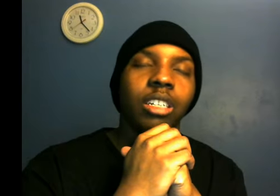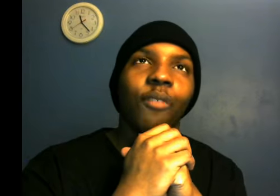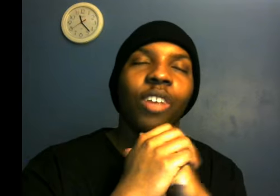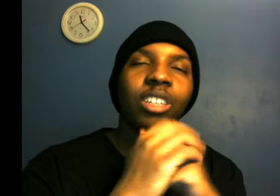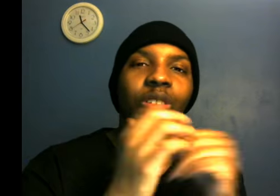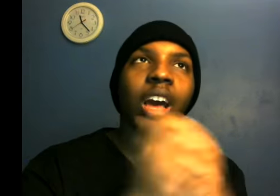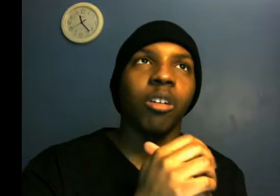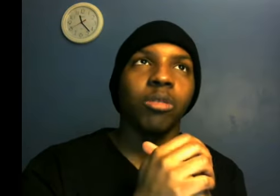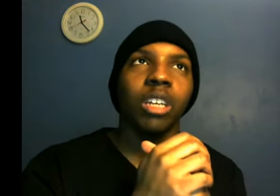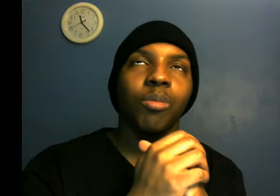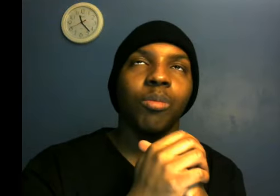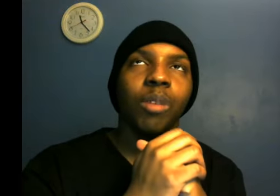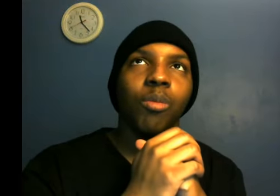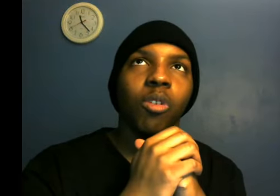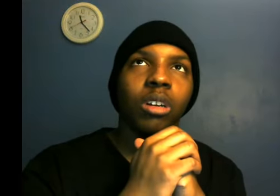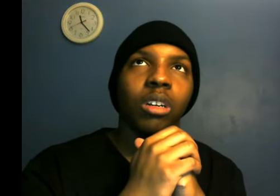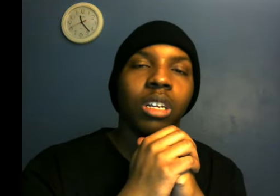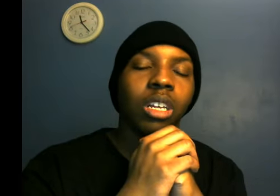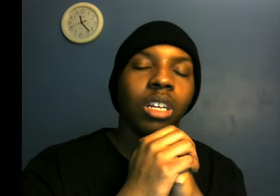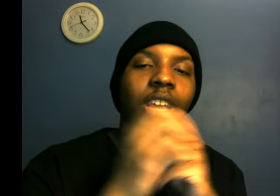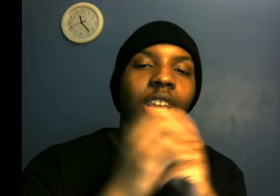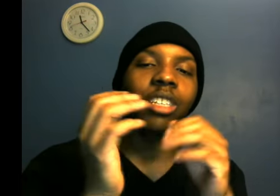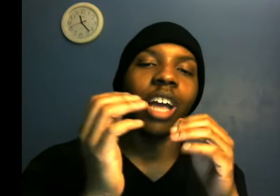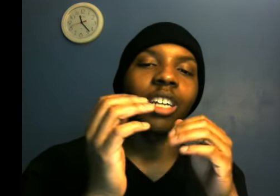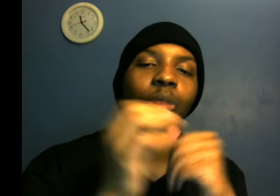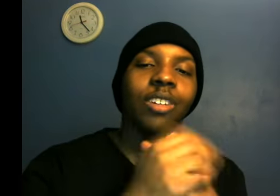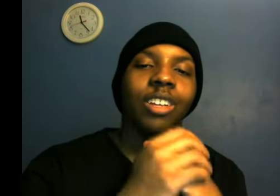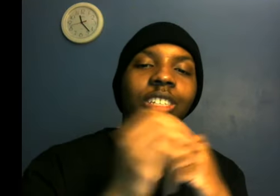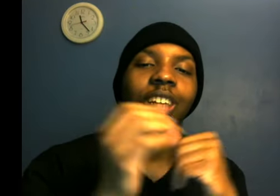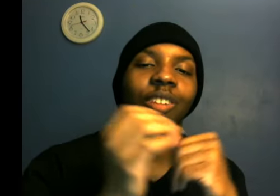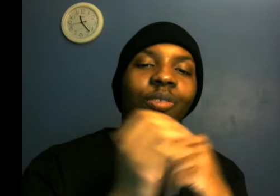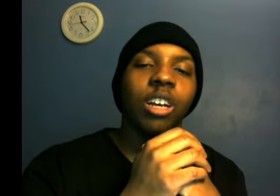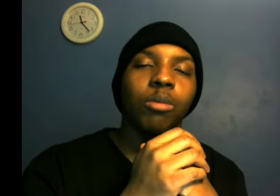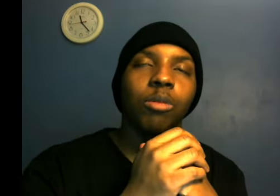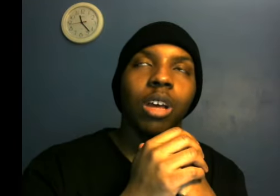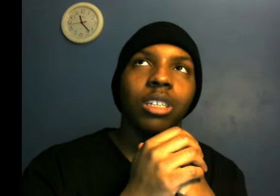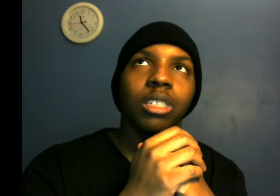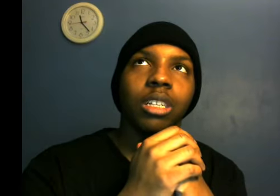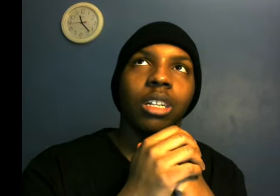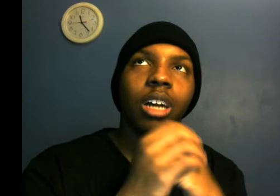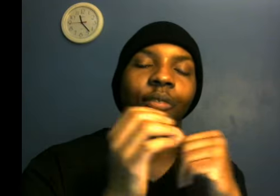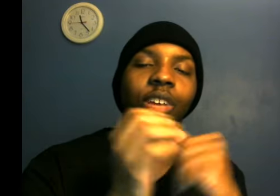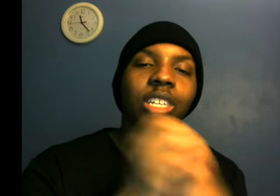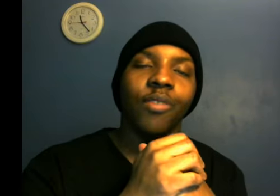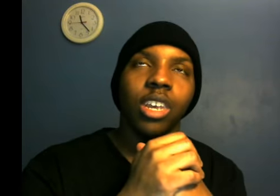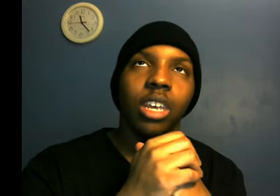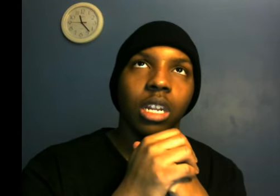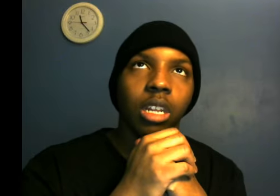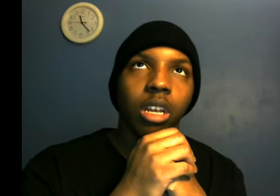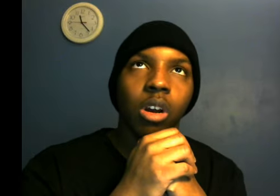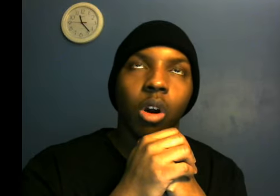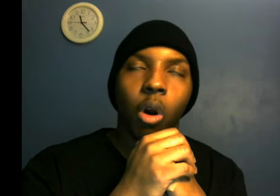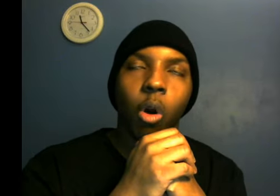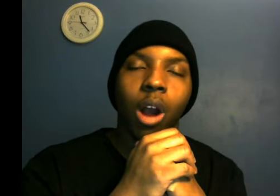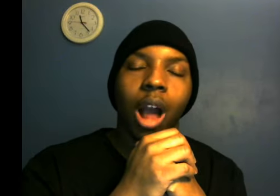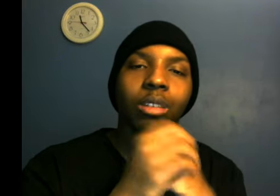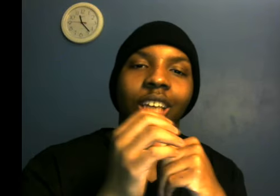defensive tackle doesn't mean more. It's not as valuable as a defensive end or outside